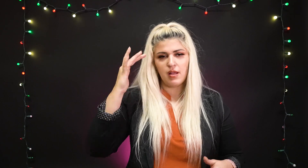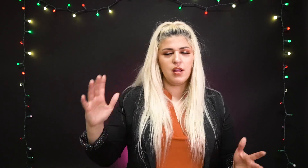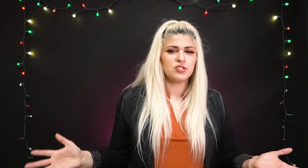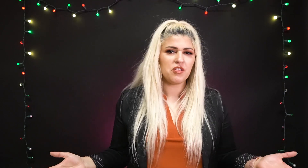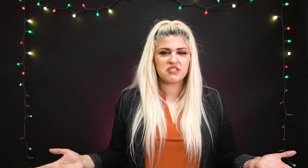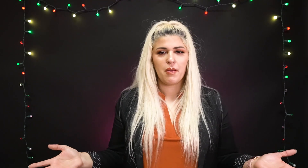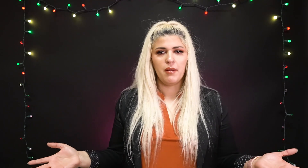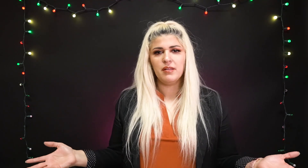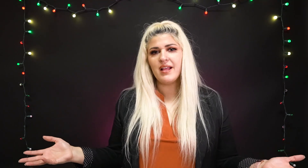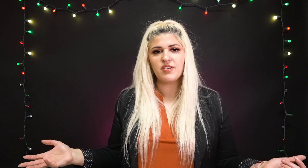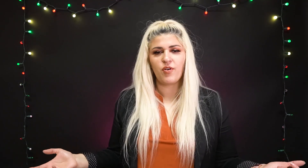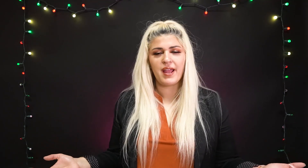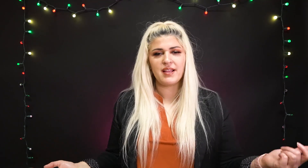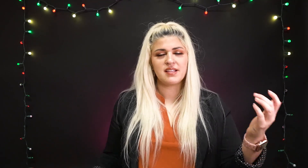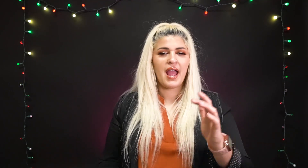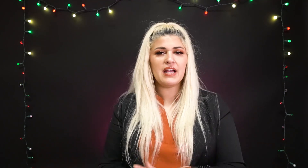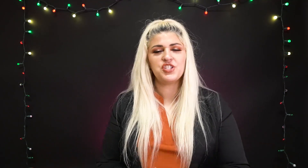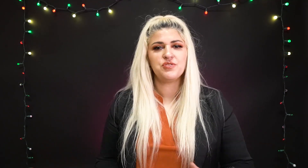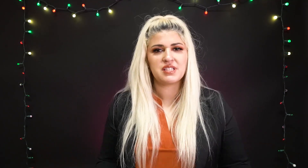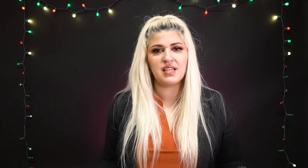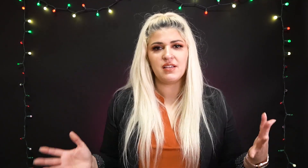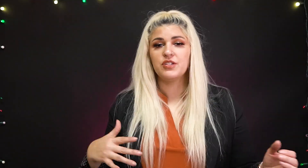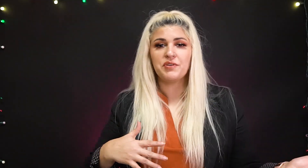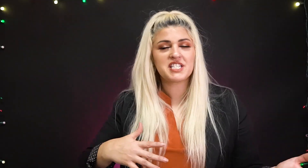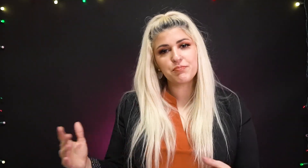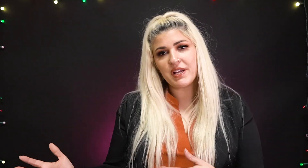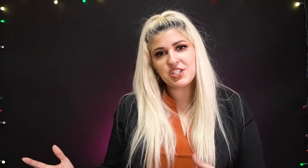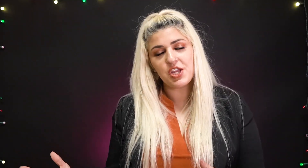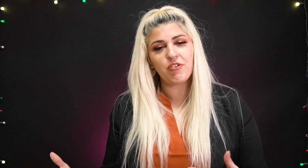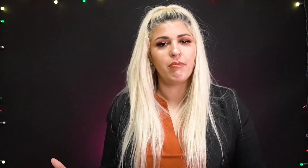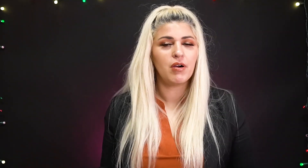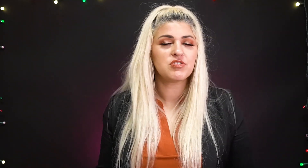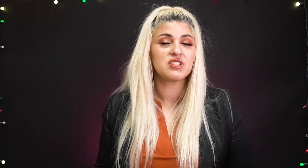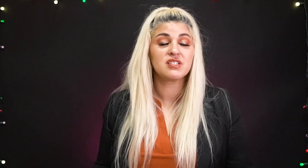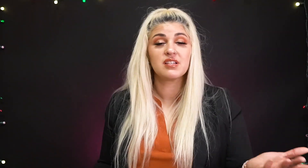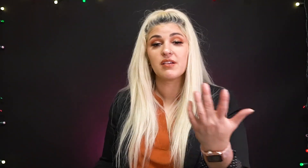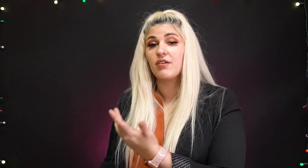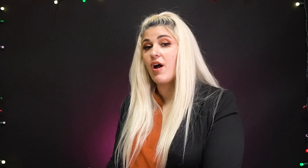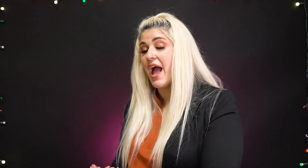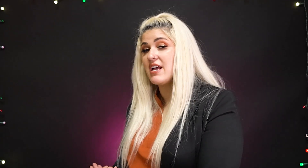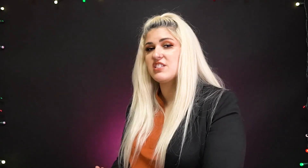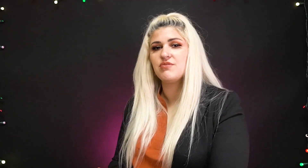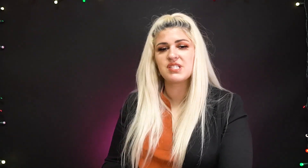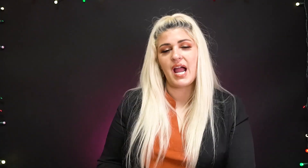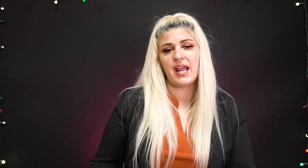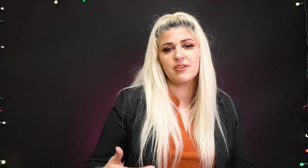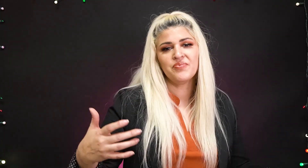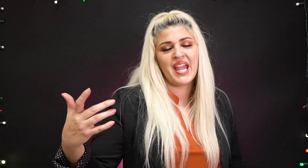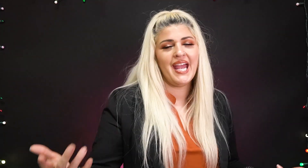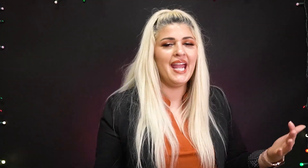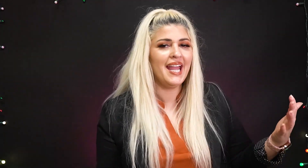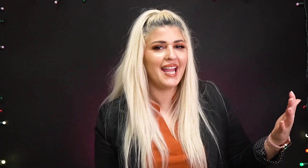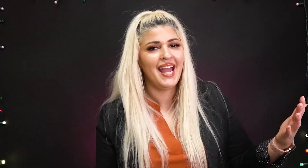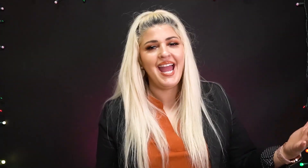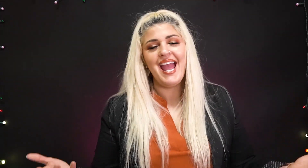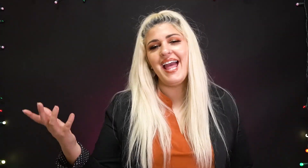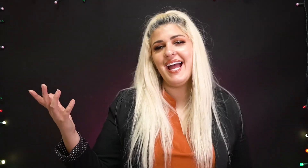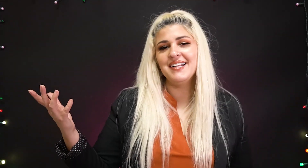So there's lots of ways as you see to express your emotions as you sign. And